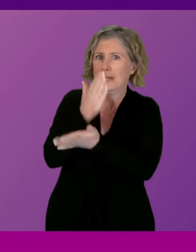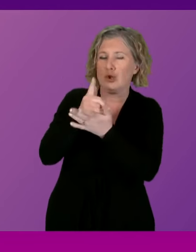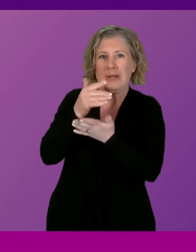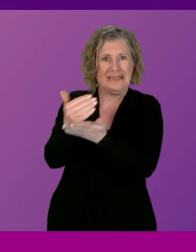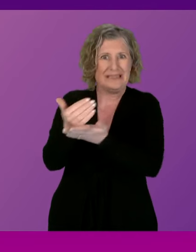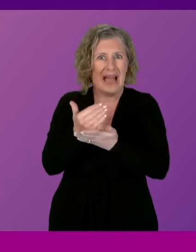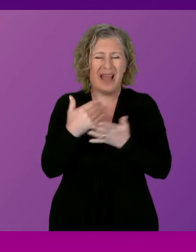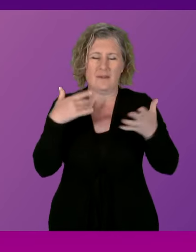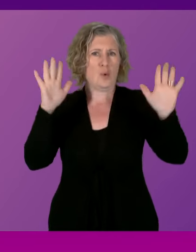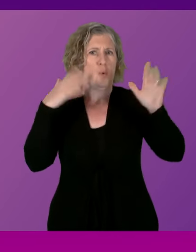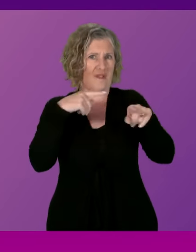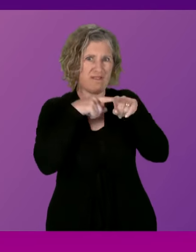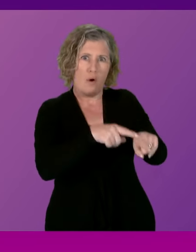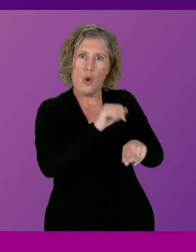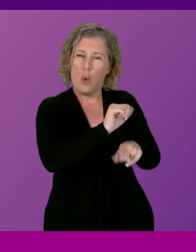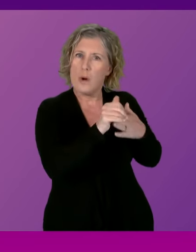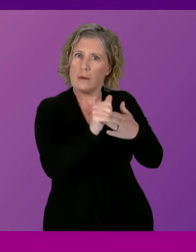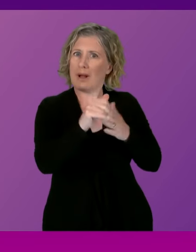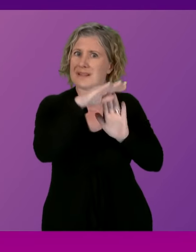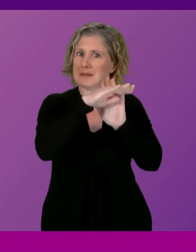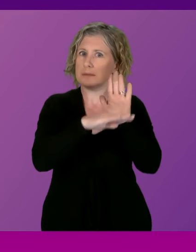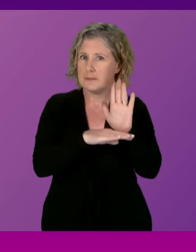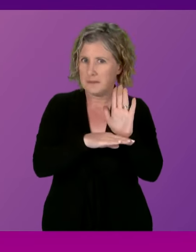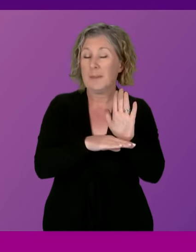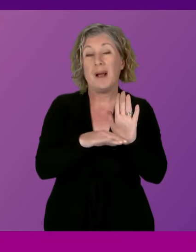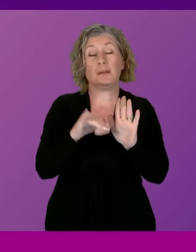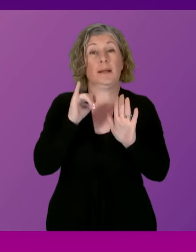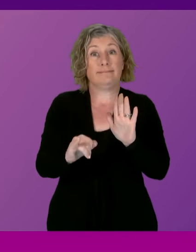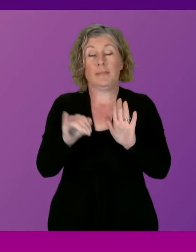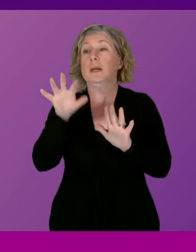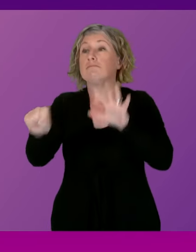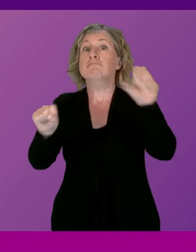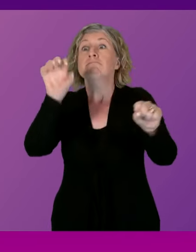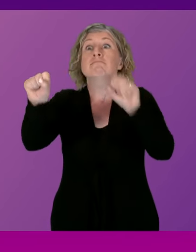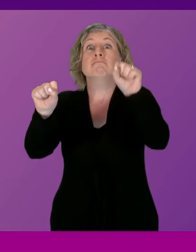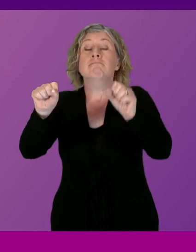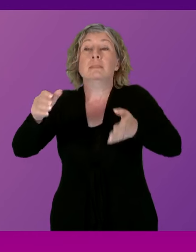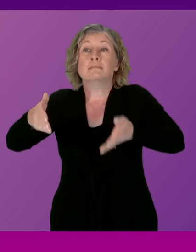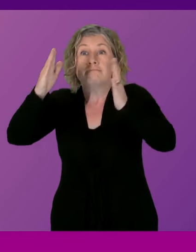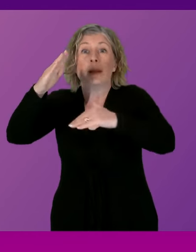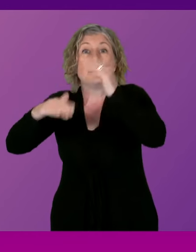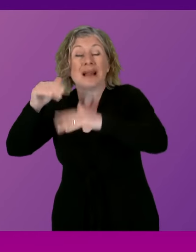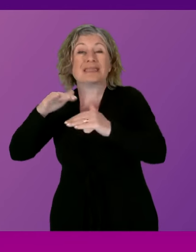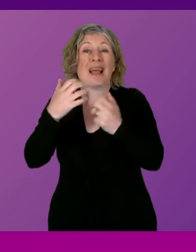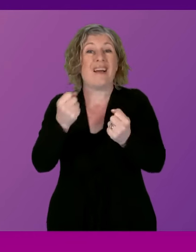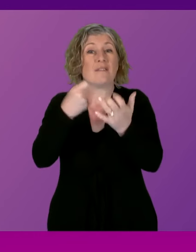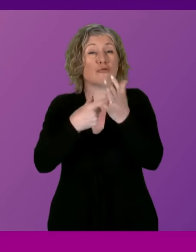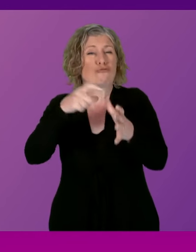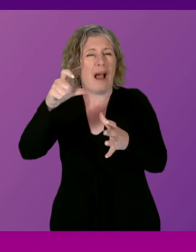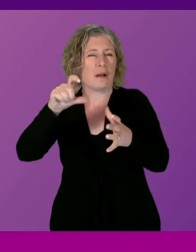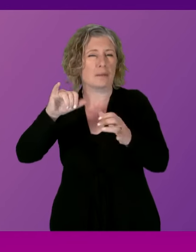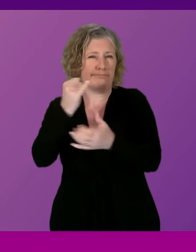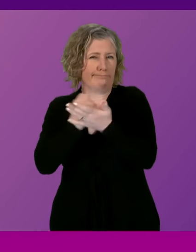that important guidance. And, of course, where RAC has been found, in the vast overwhelming majority of cases, my